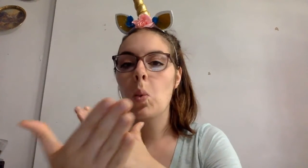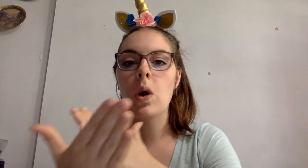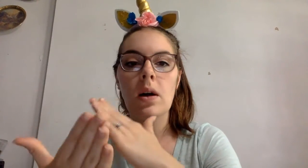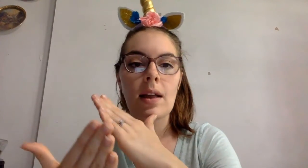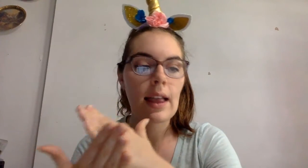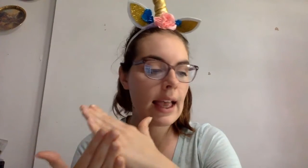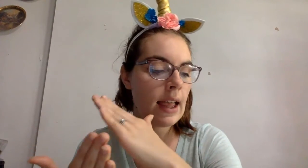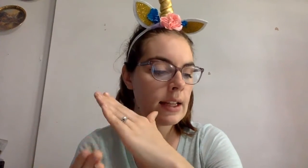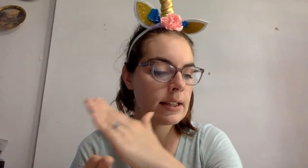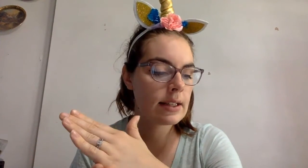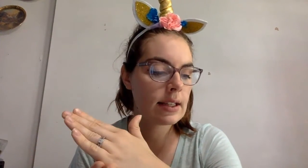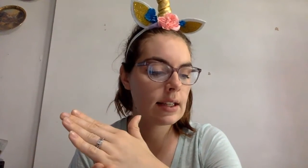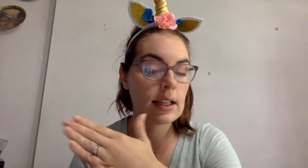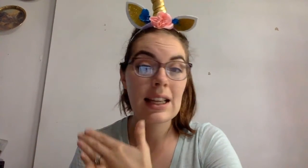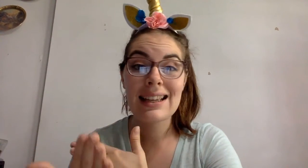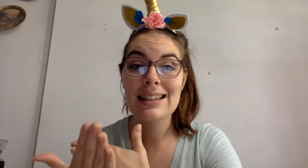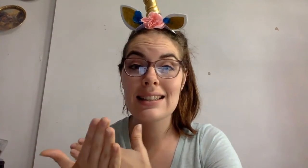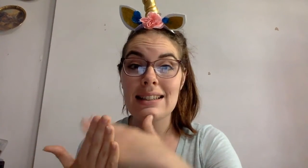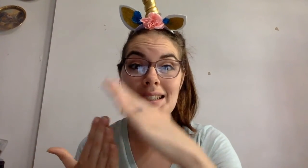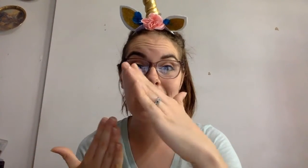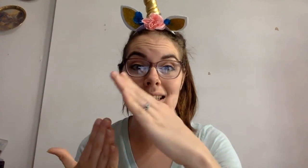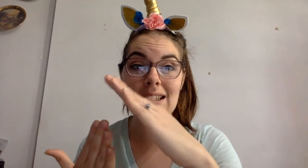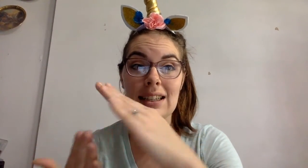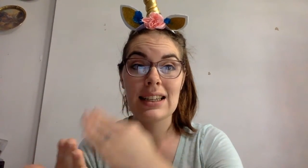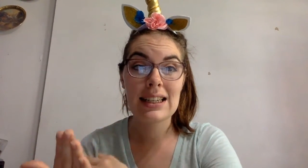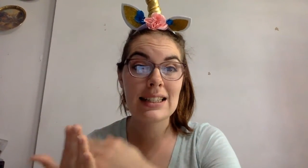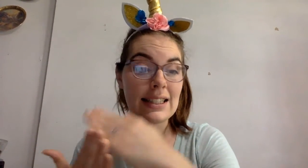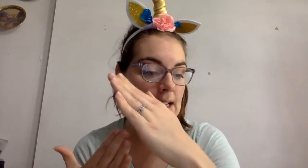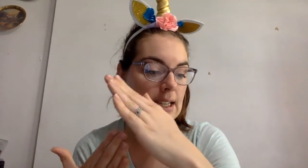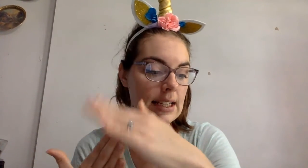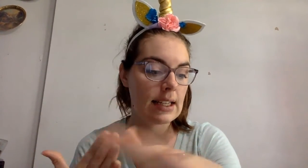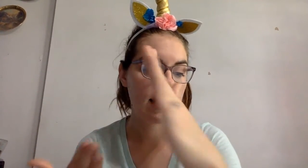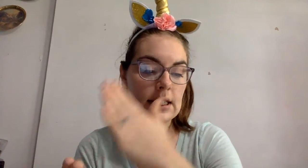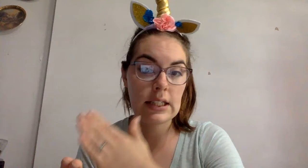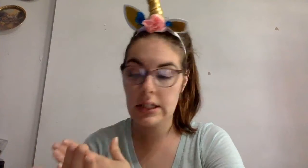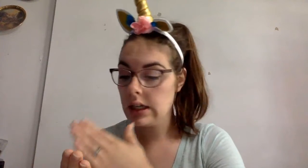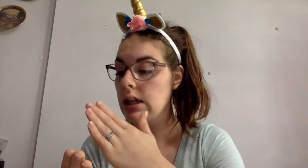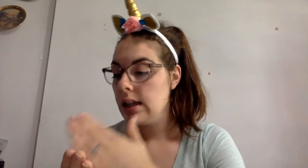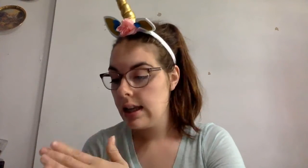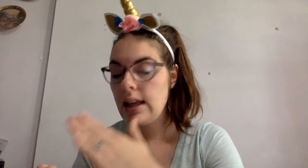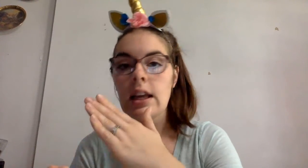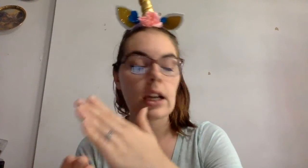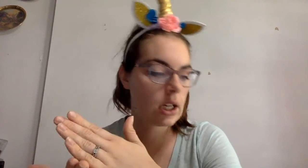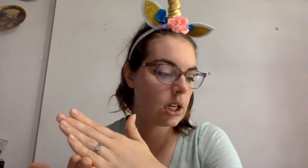Wet. Wet. Wet. Dig. Dig. Dig.-i-g.